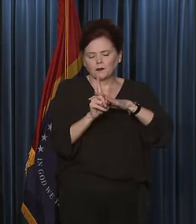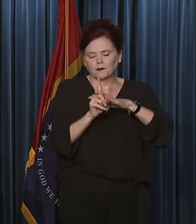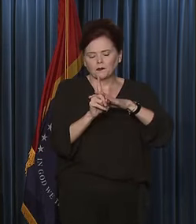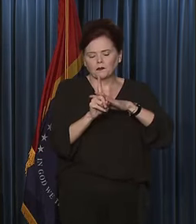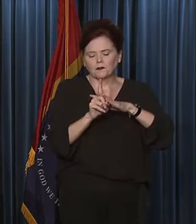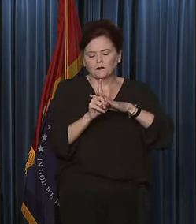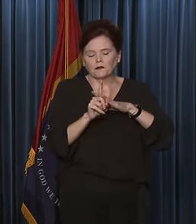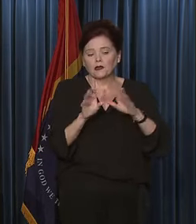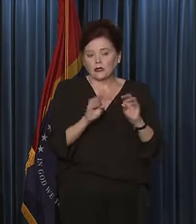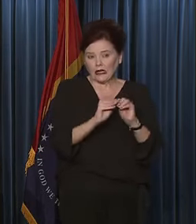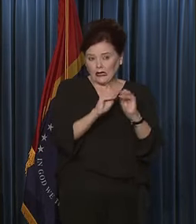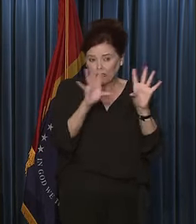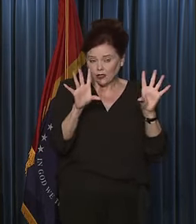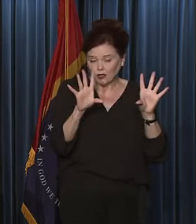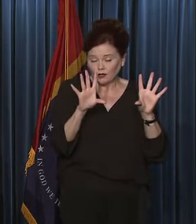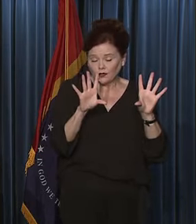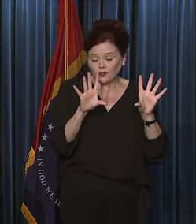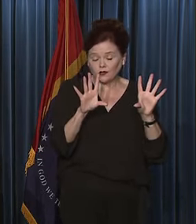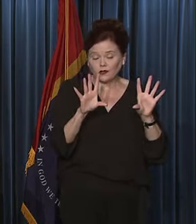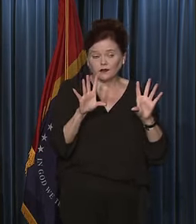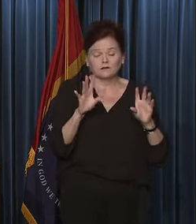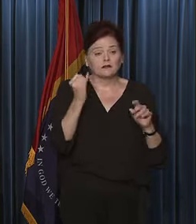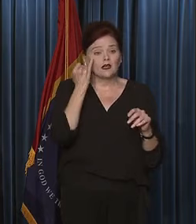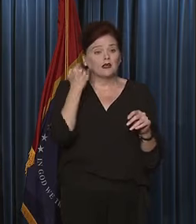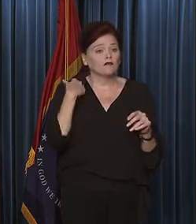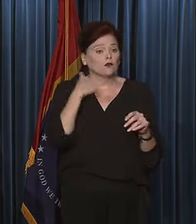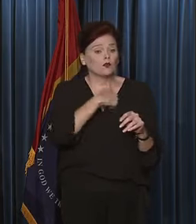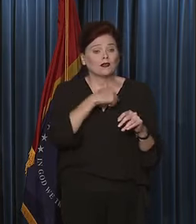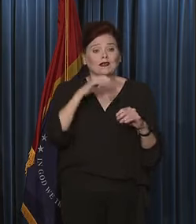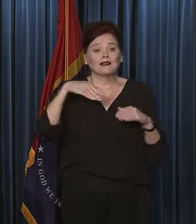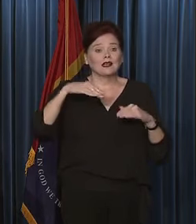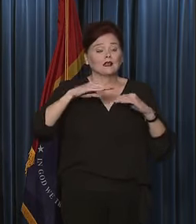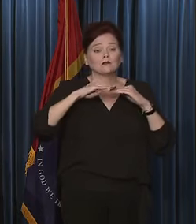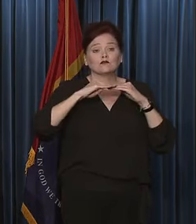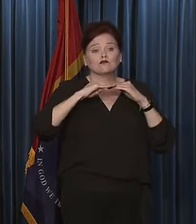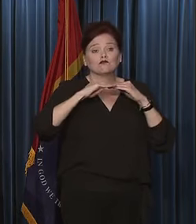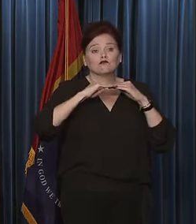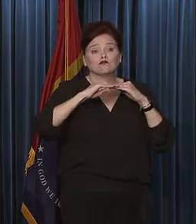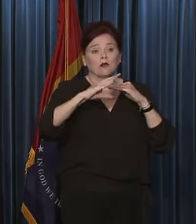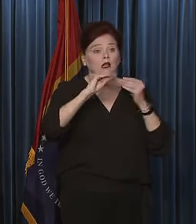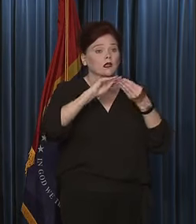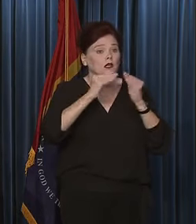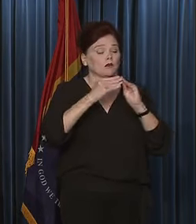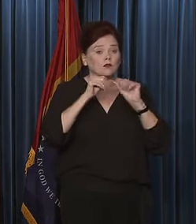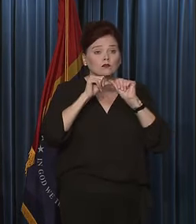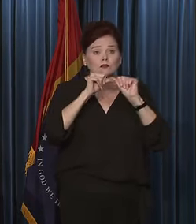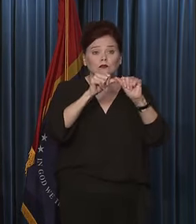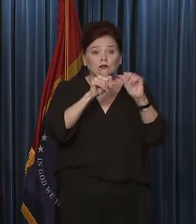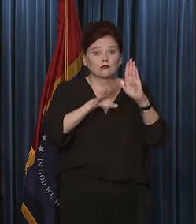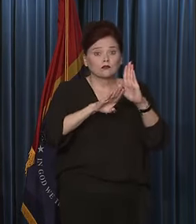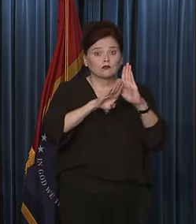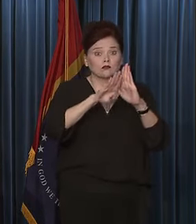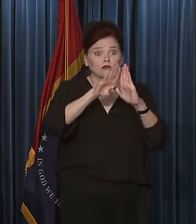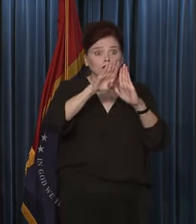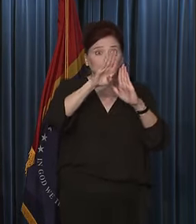Clearly, if we are not plateaued and if numbers continue to